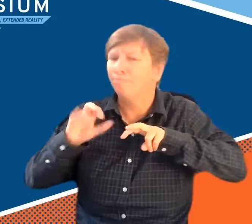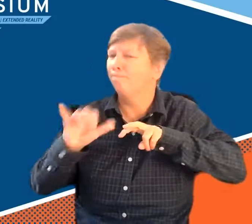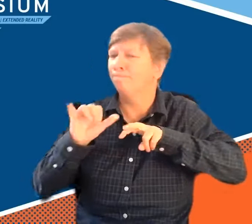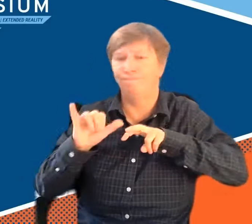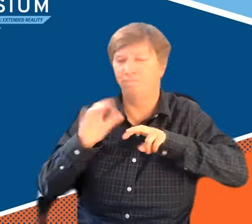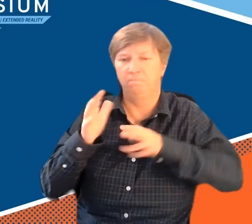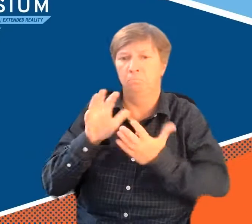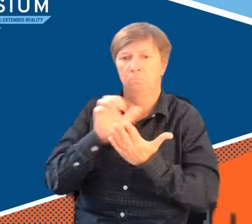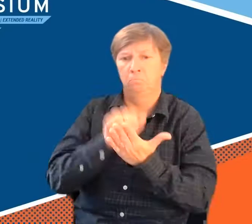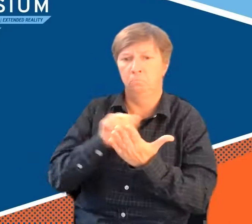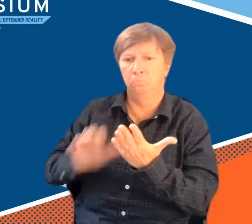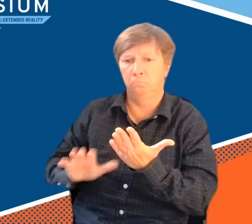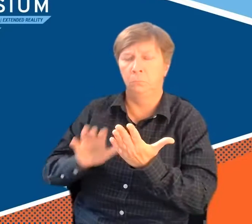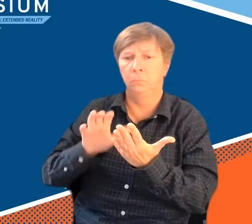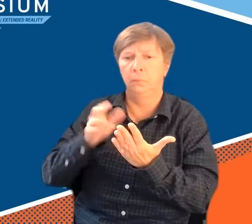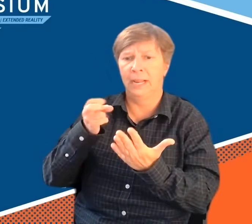Altogether, we did 60 different videos.